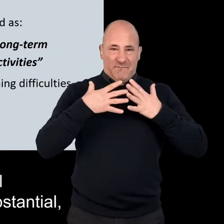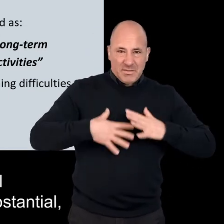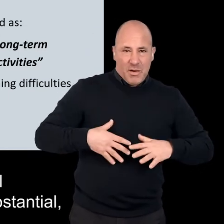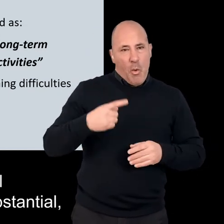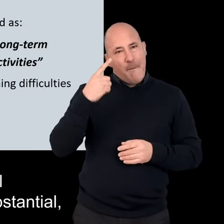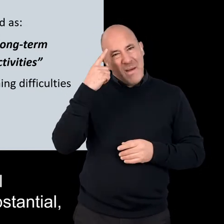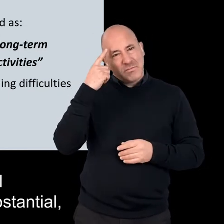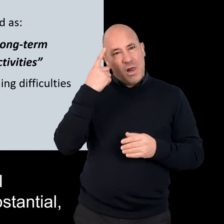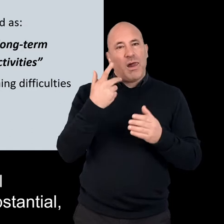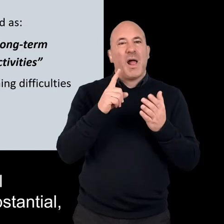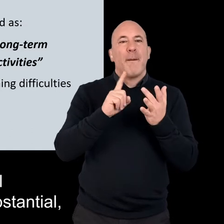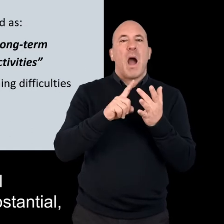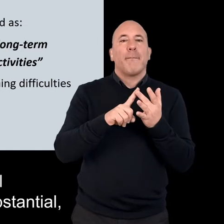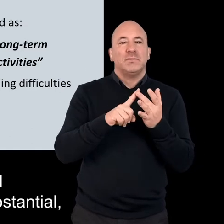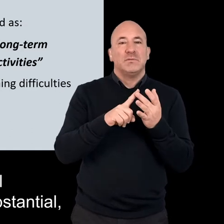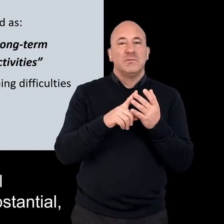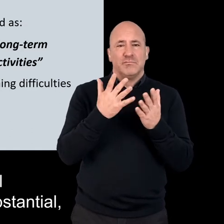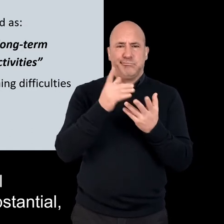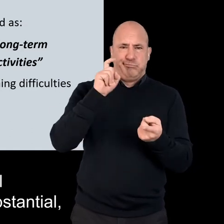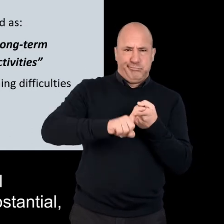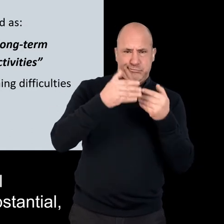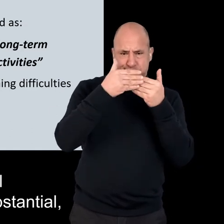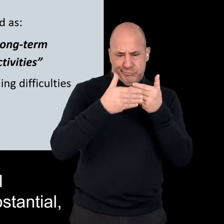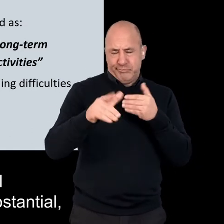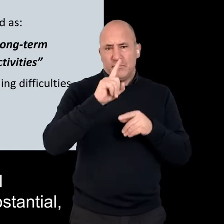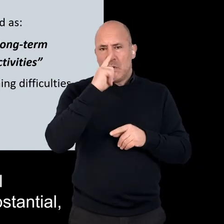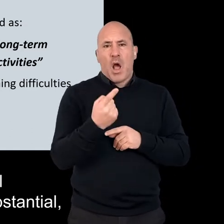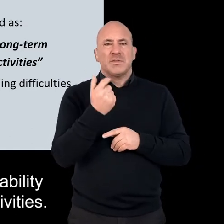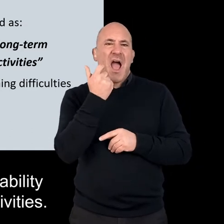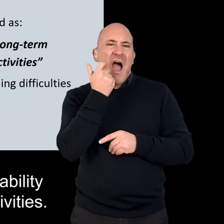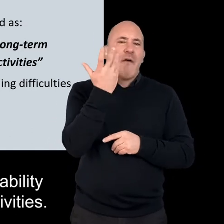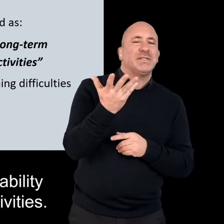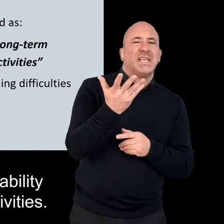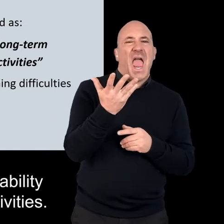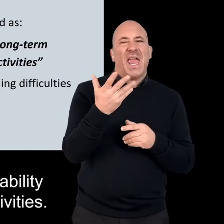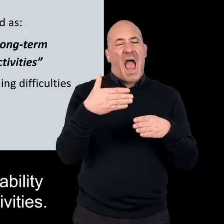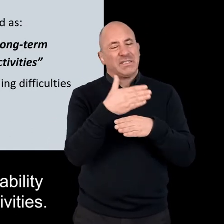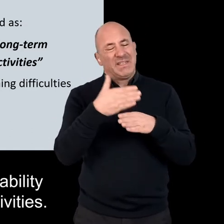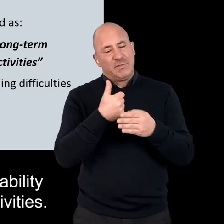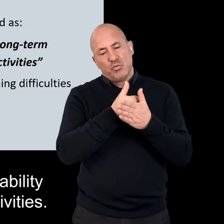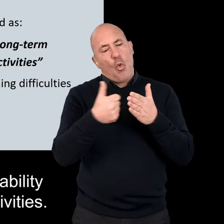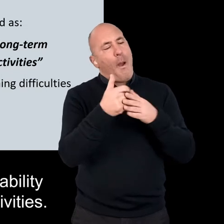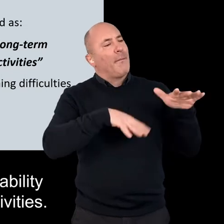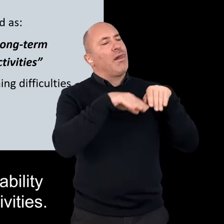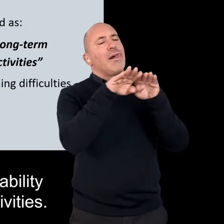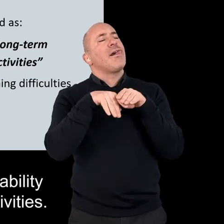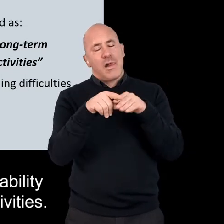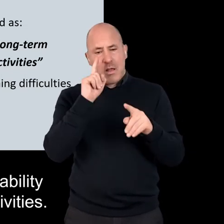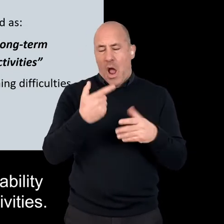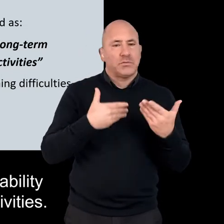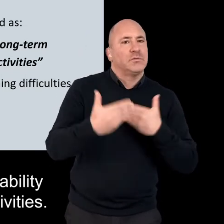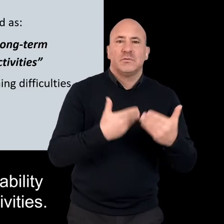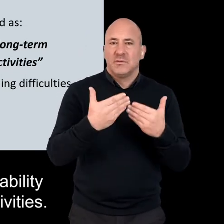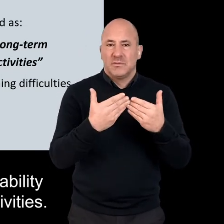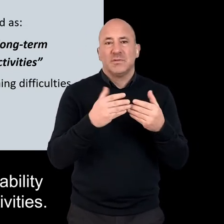defined as a physical or mental impairment that has a substantial long-term adverse effect